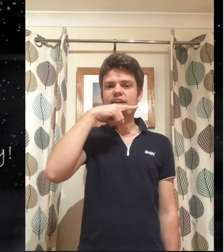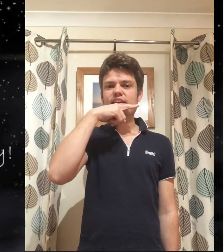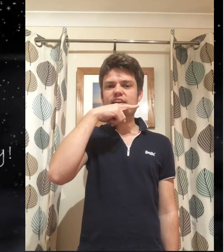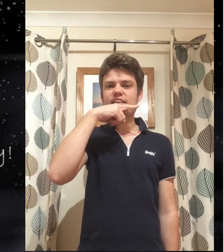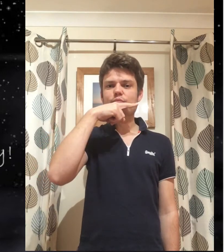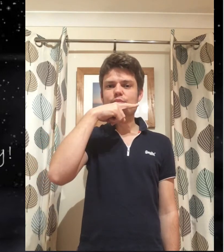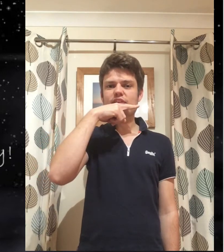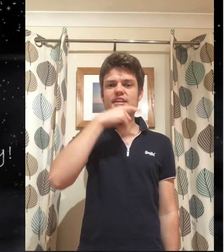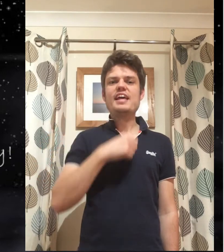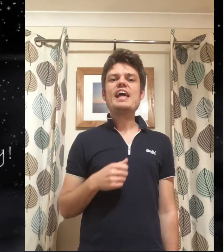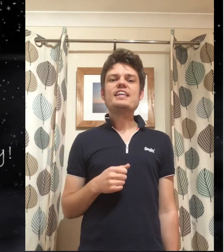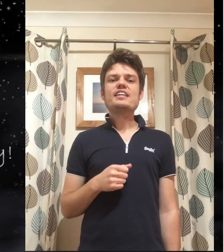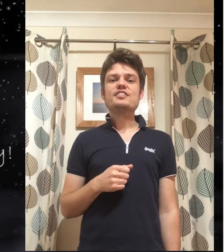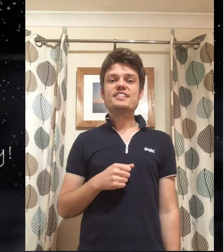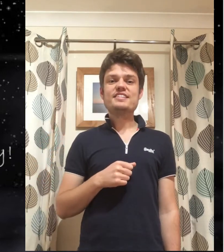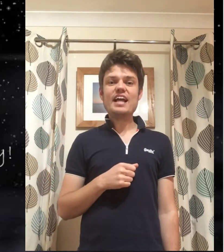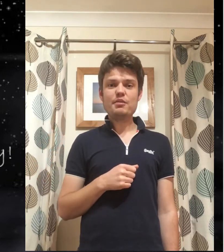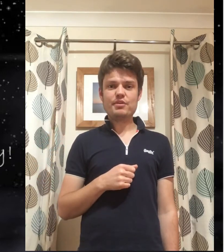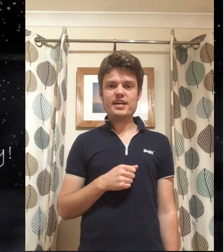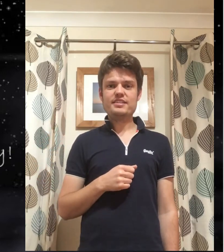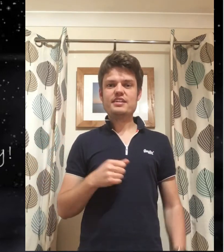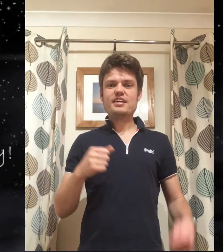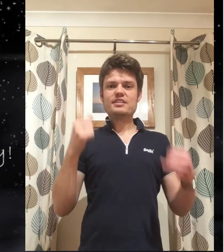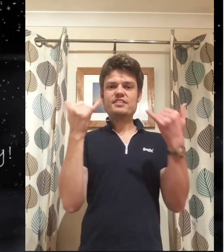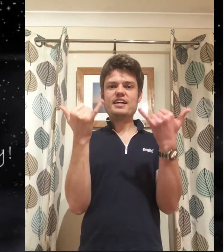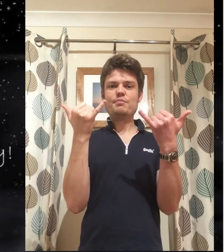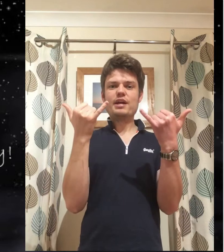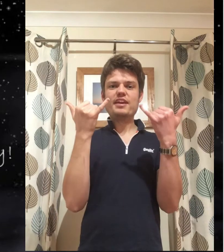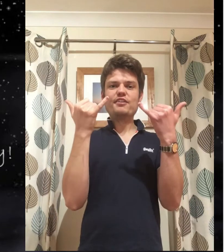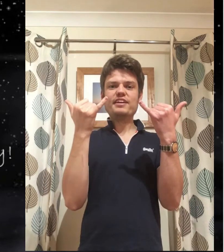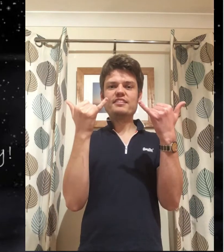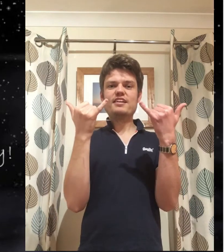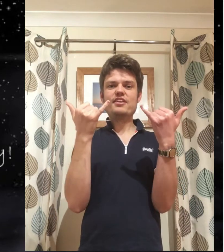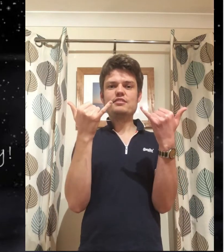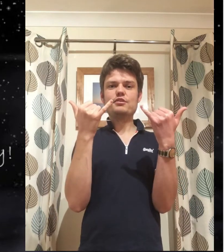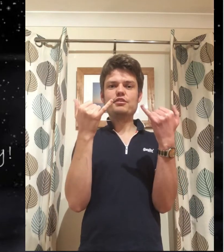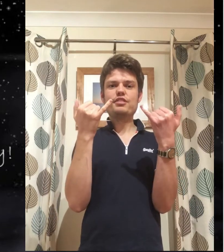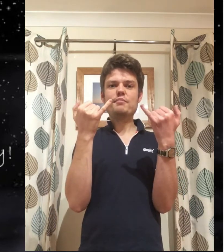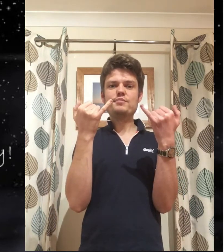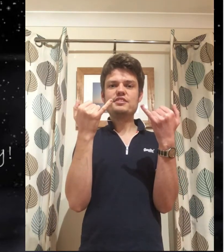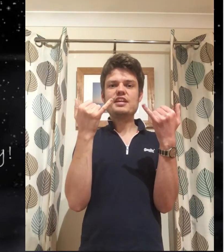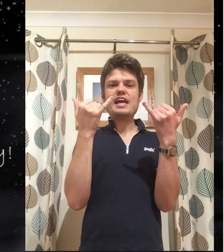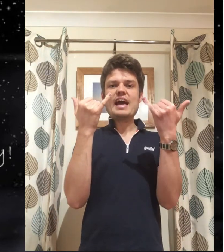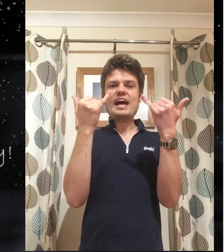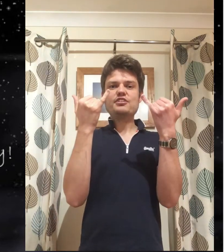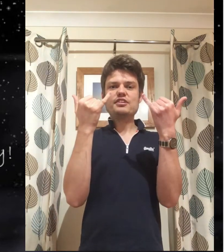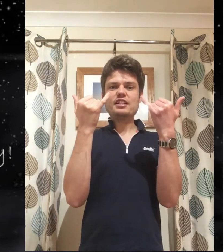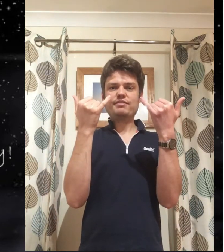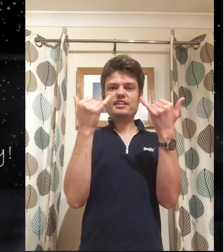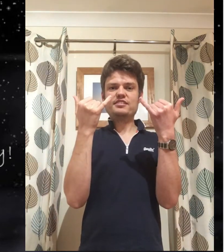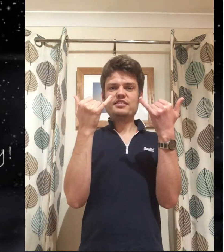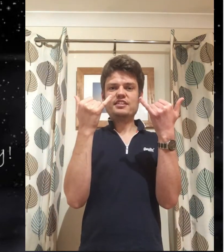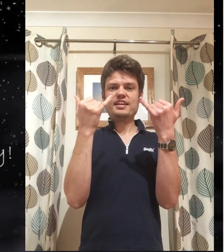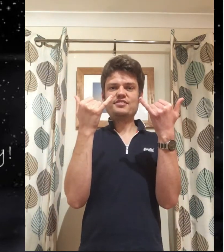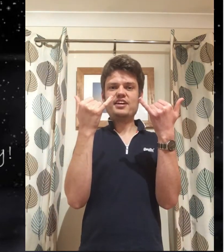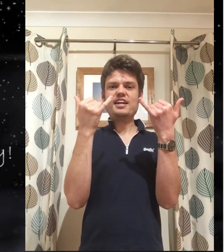the boy brilliant to celebrate so for celebrate we get our fingers like this you've got your thumbs and your little